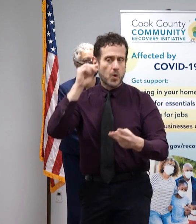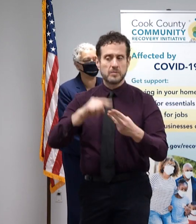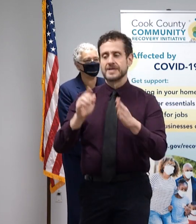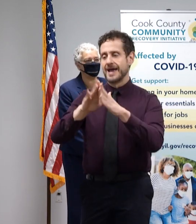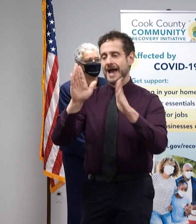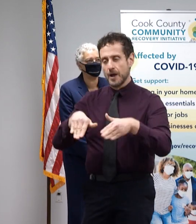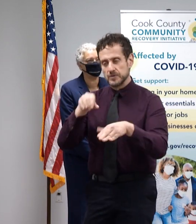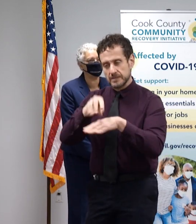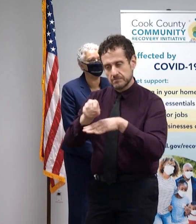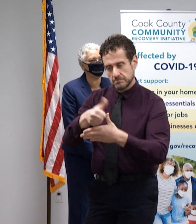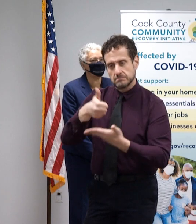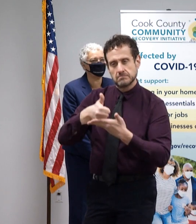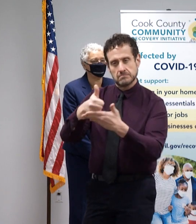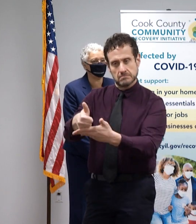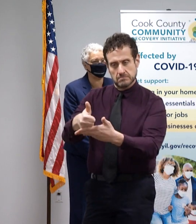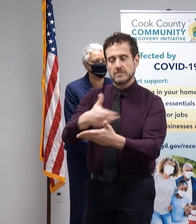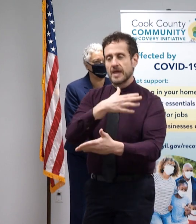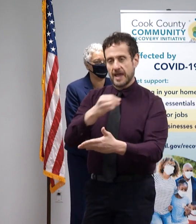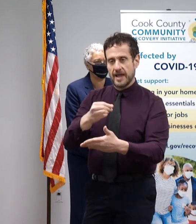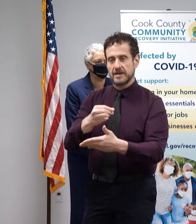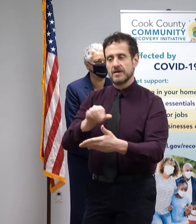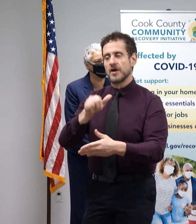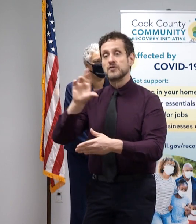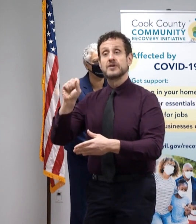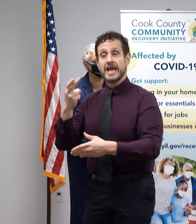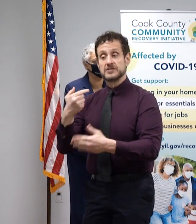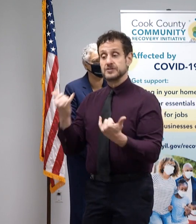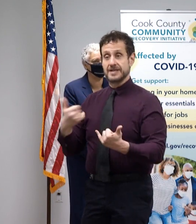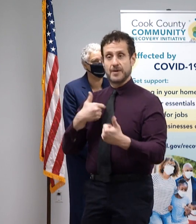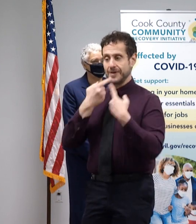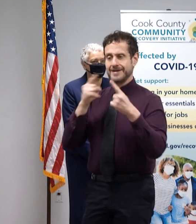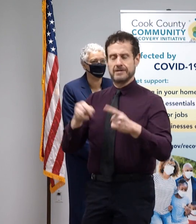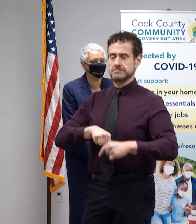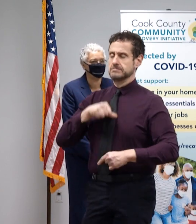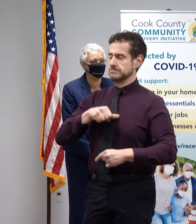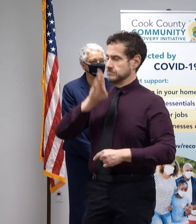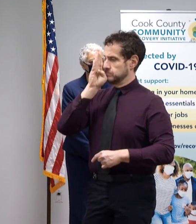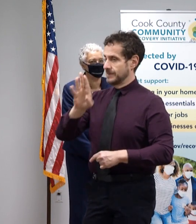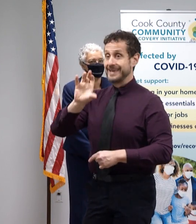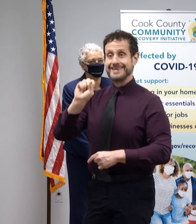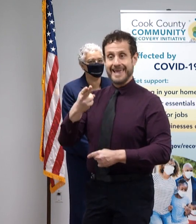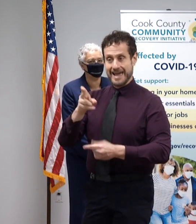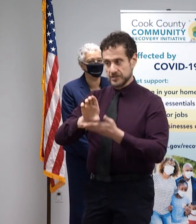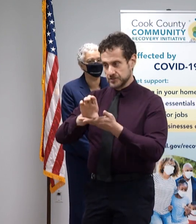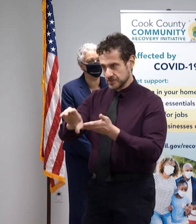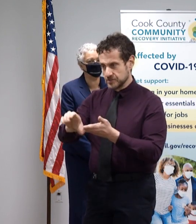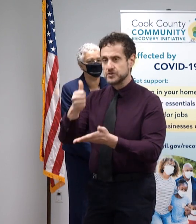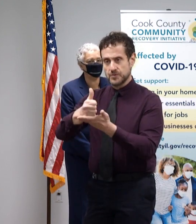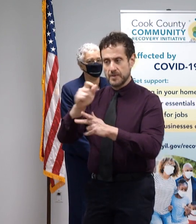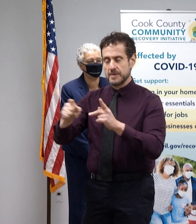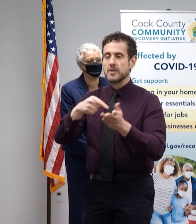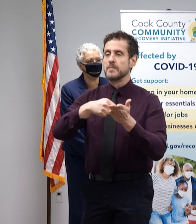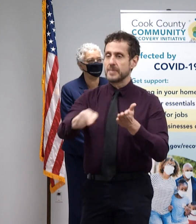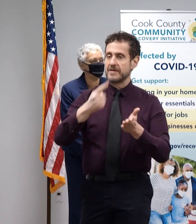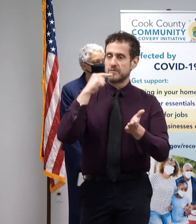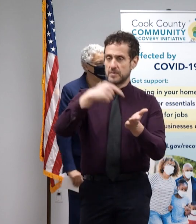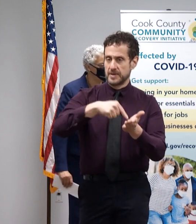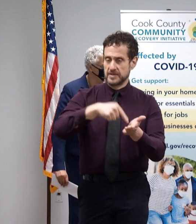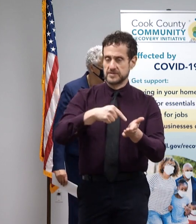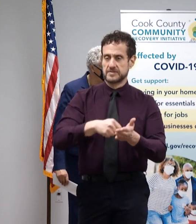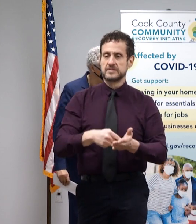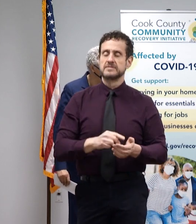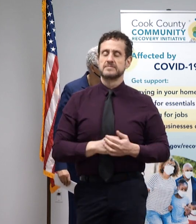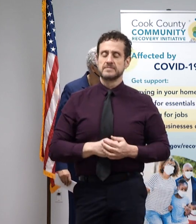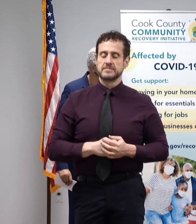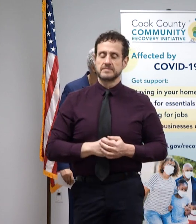rental assistance, and today we proudly announce direct cash and utility assistance. The pandemic has led to unprecedented